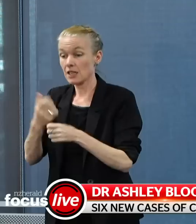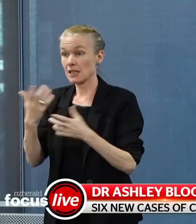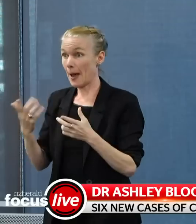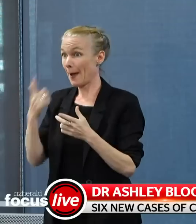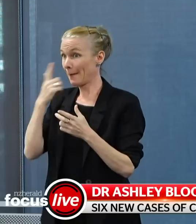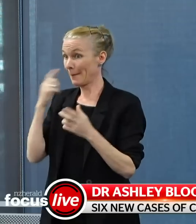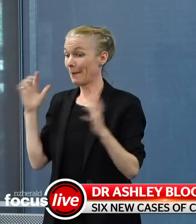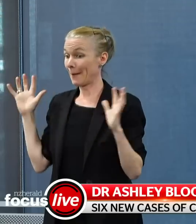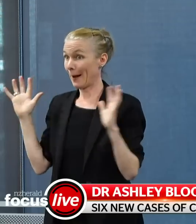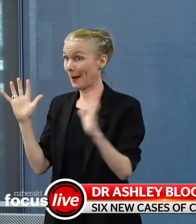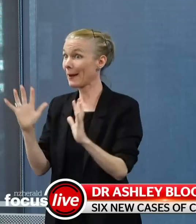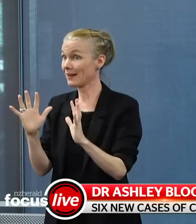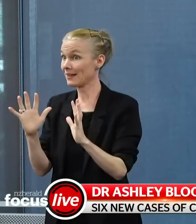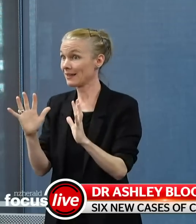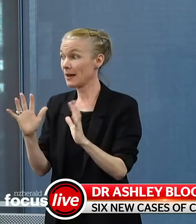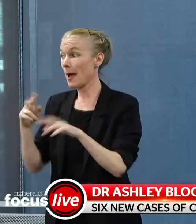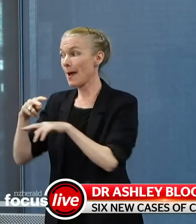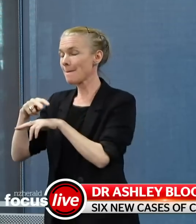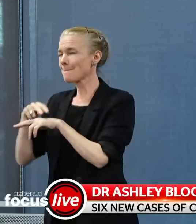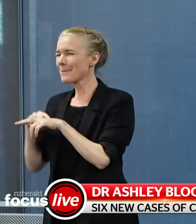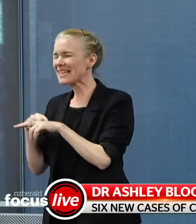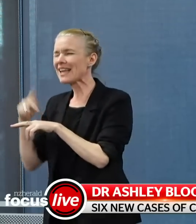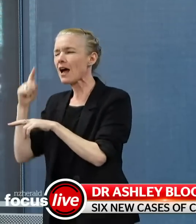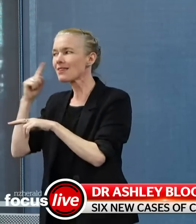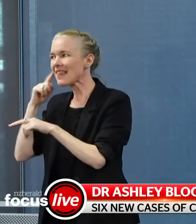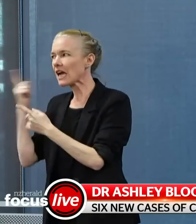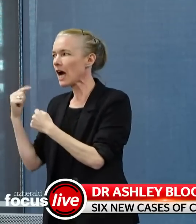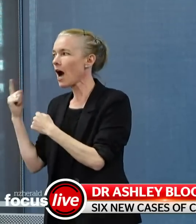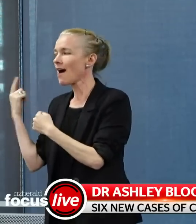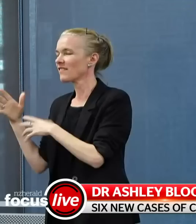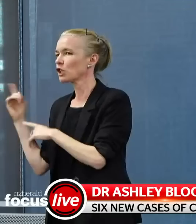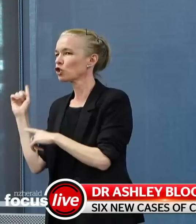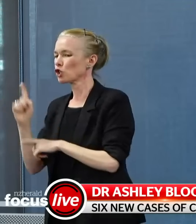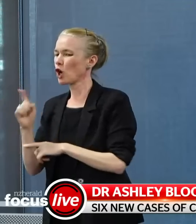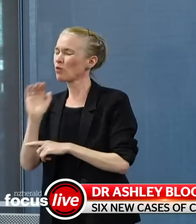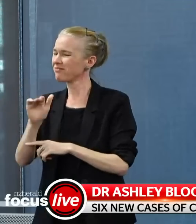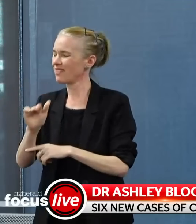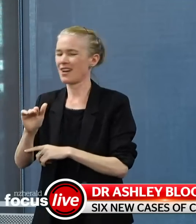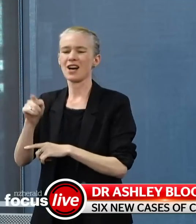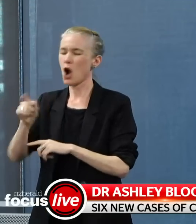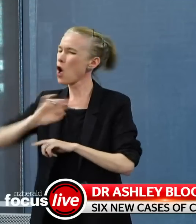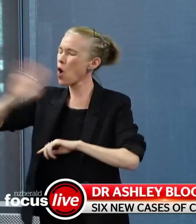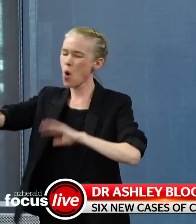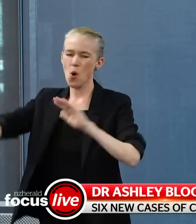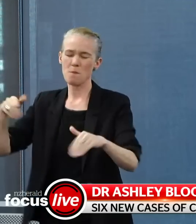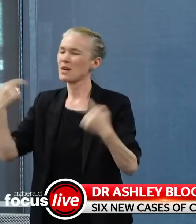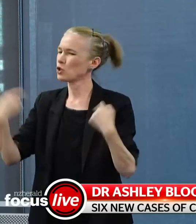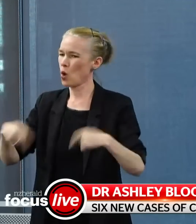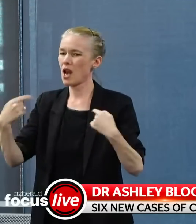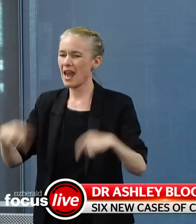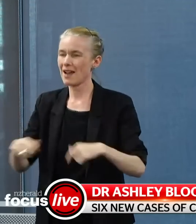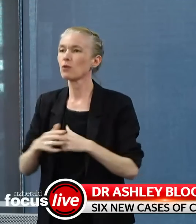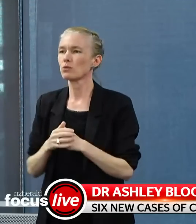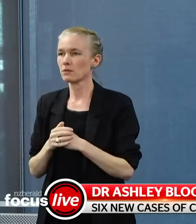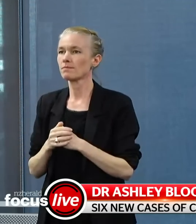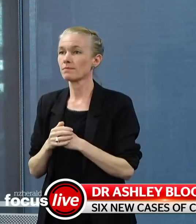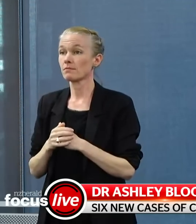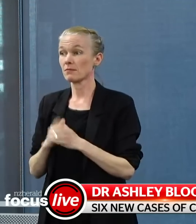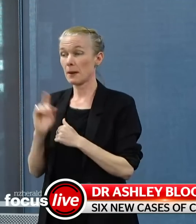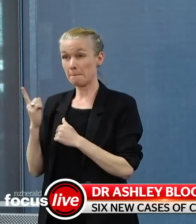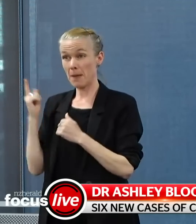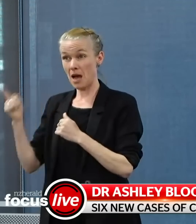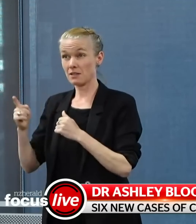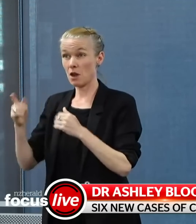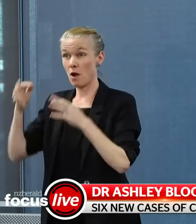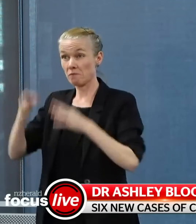involved in going to ask that meeting to disperse. I don't believe there was any investigation